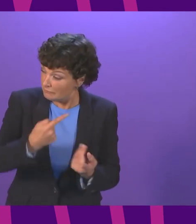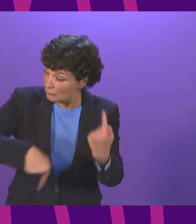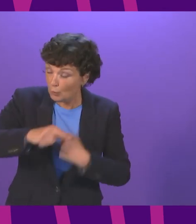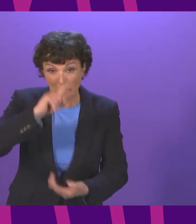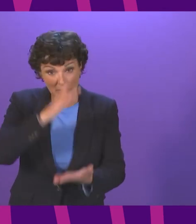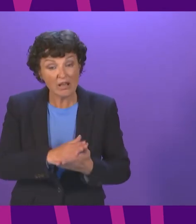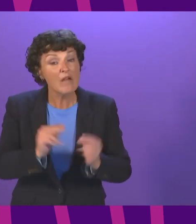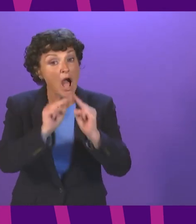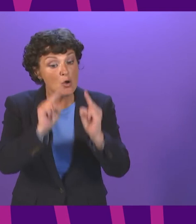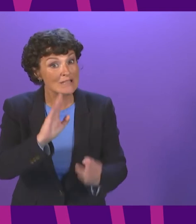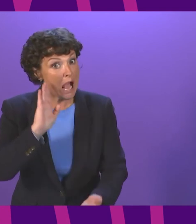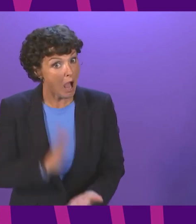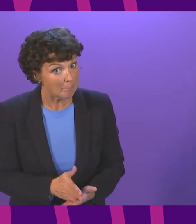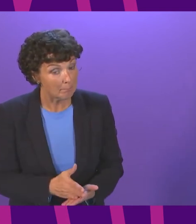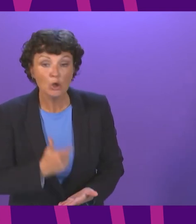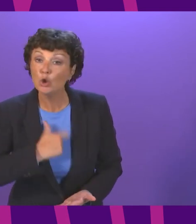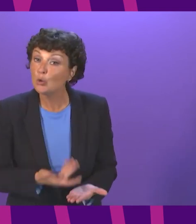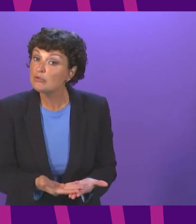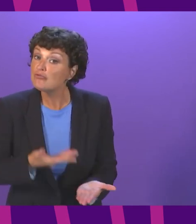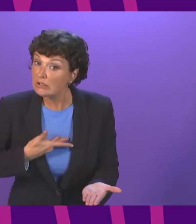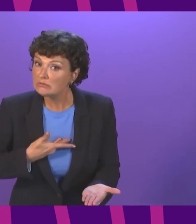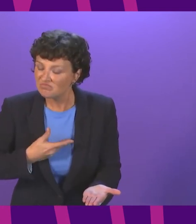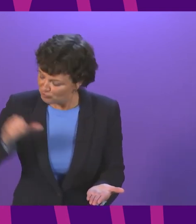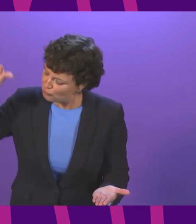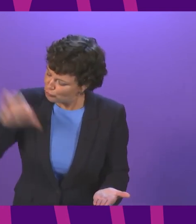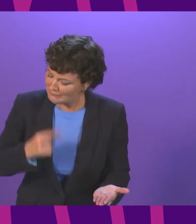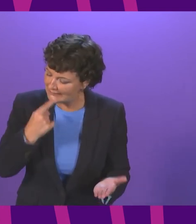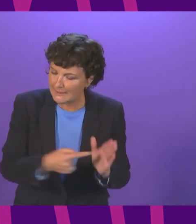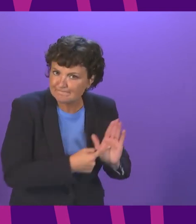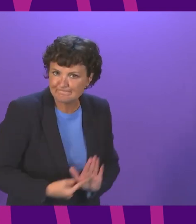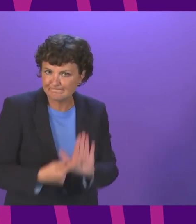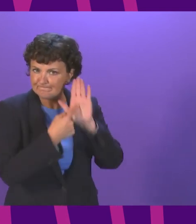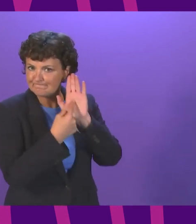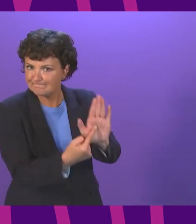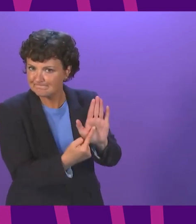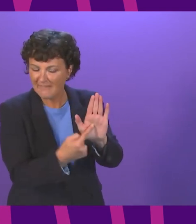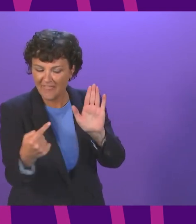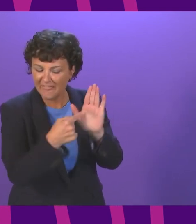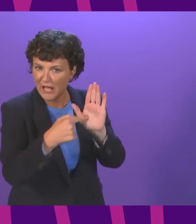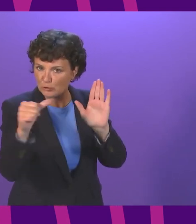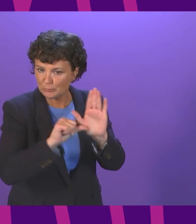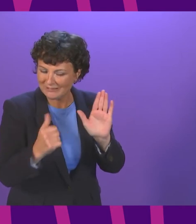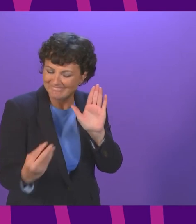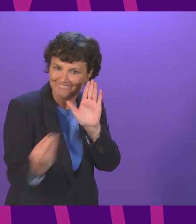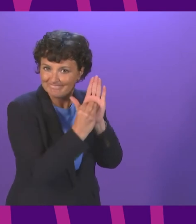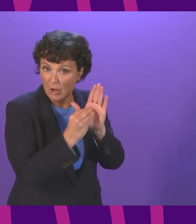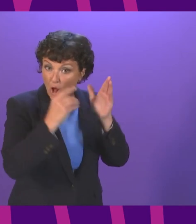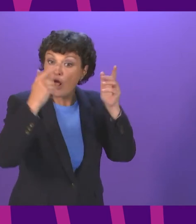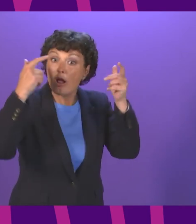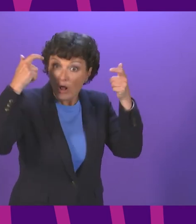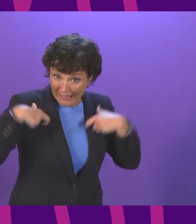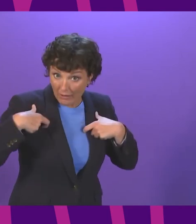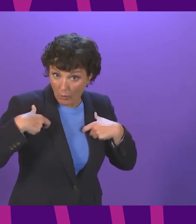is a human right we should be affirming those rights for tenants in law before substantial housing reforms are implemented